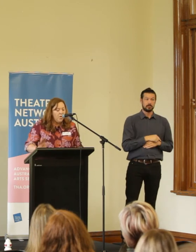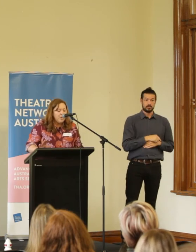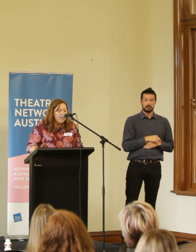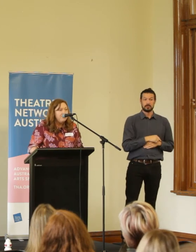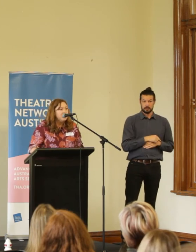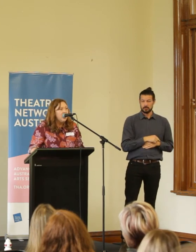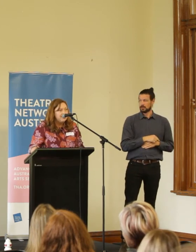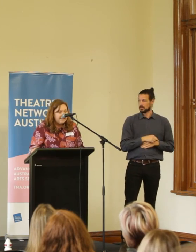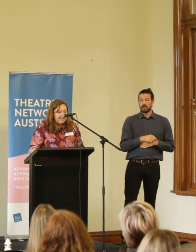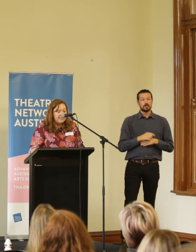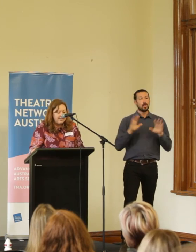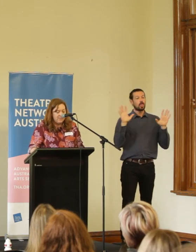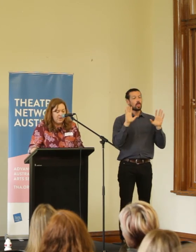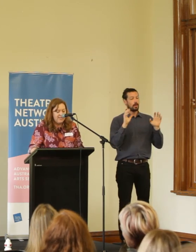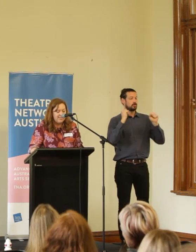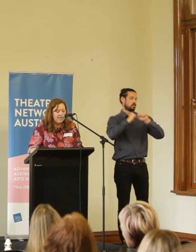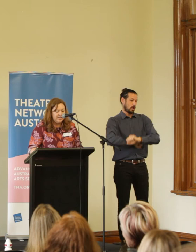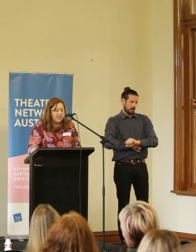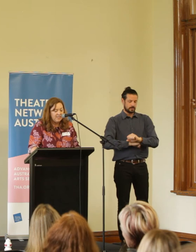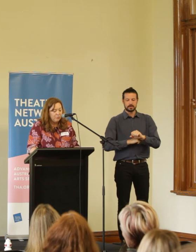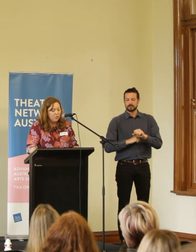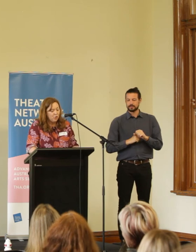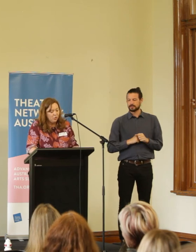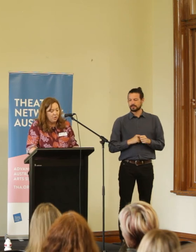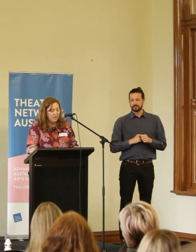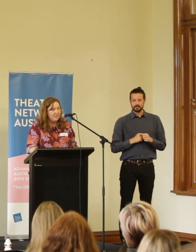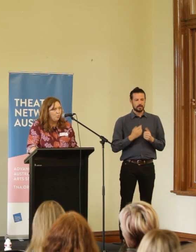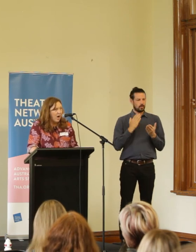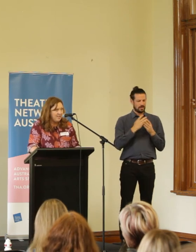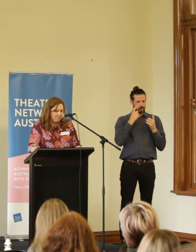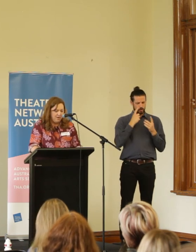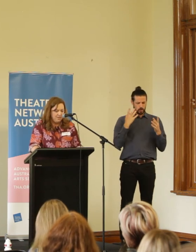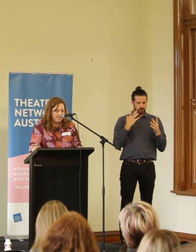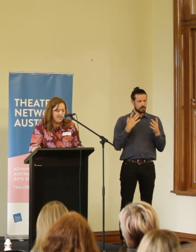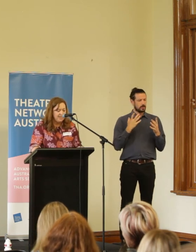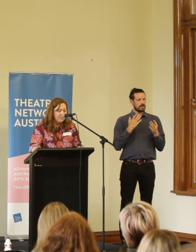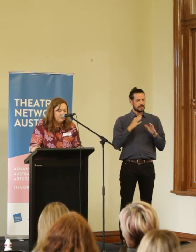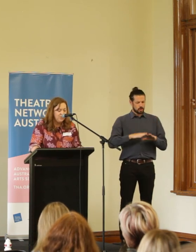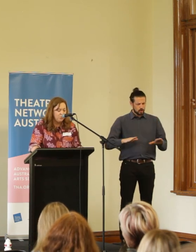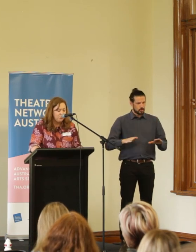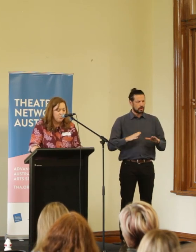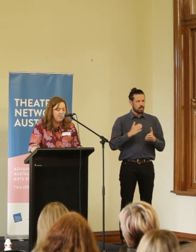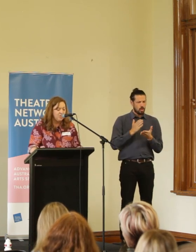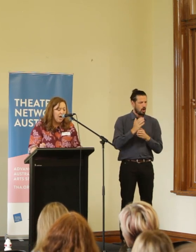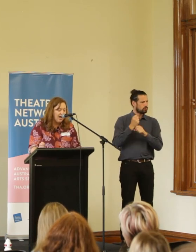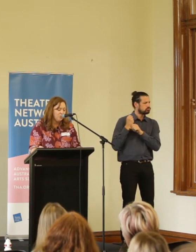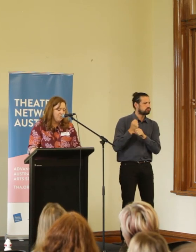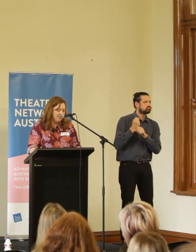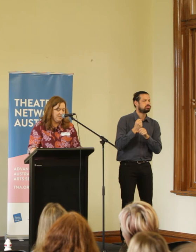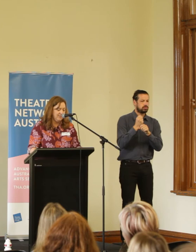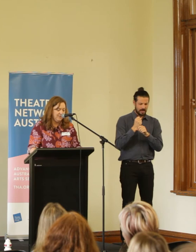What the climate strikes clearly illustrate is that the idea of children as rights bearers, as individuals with